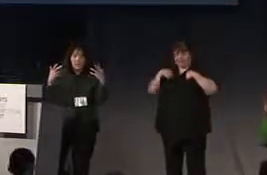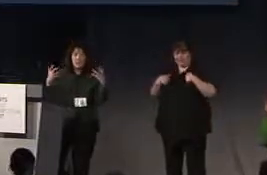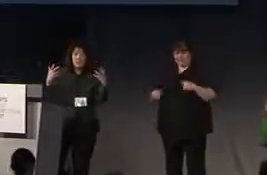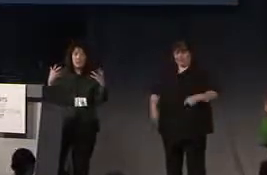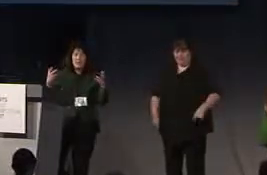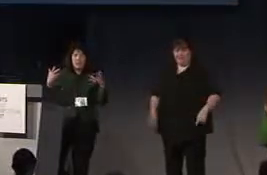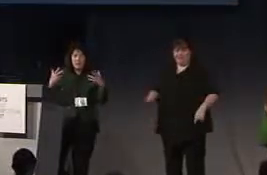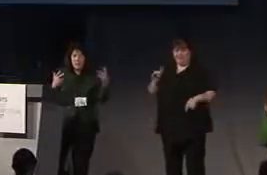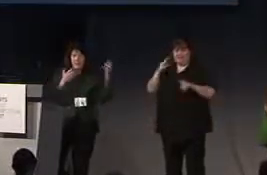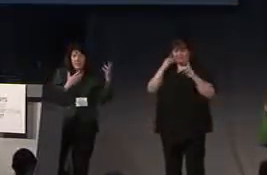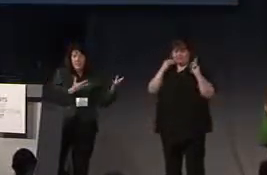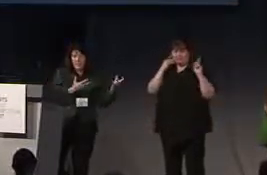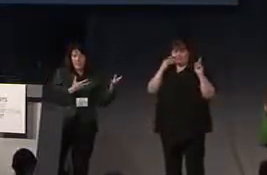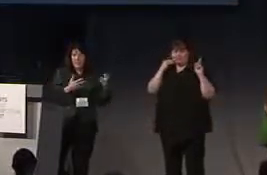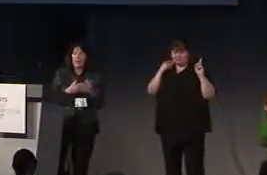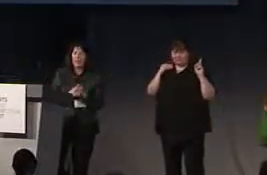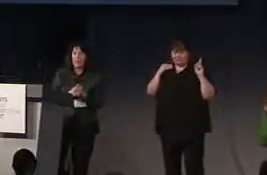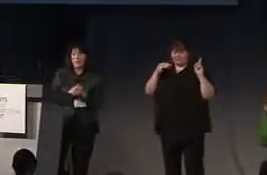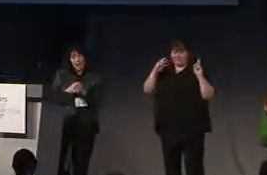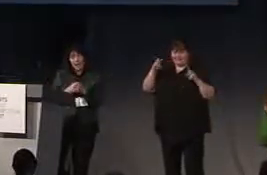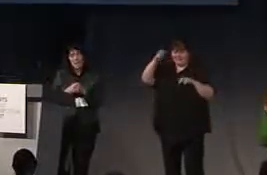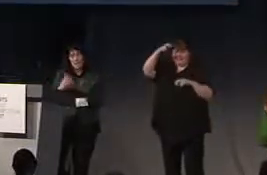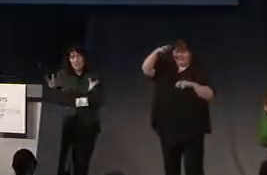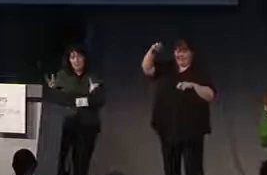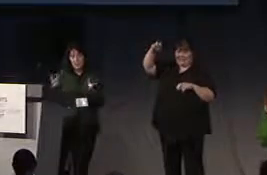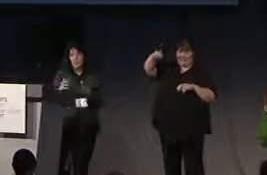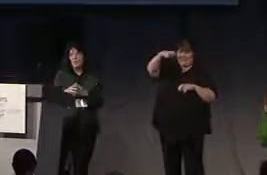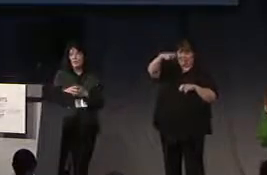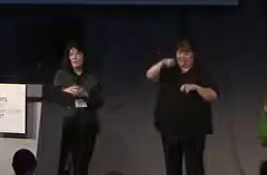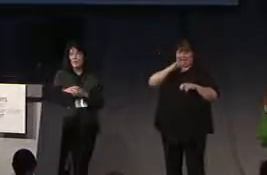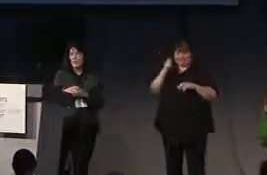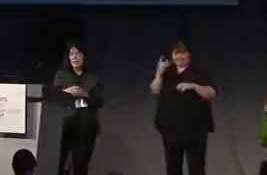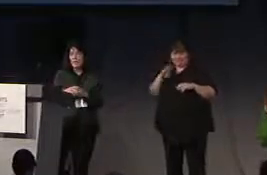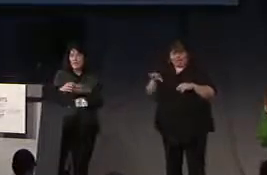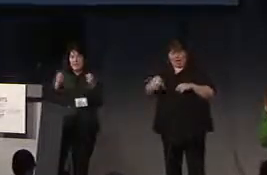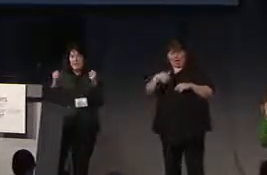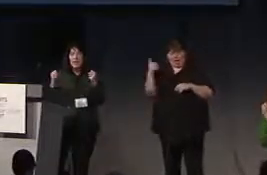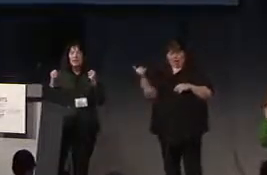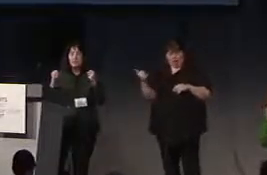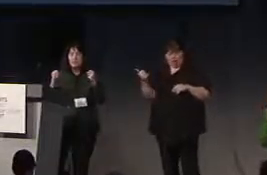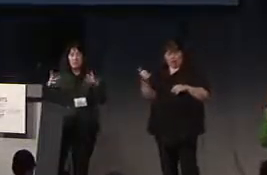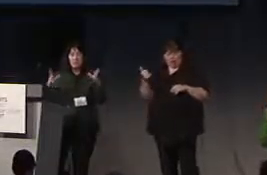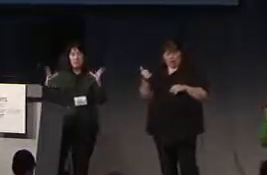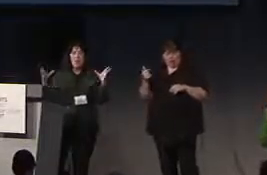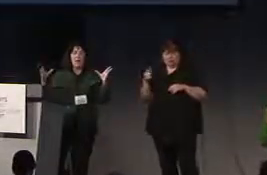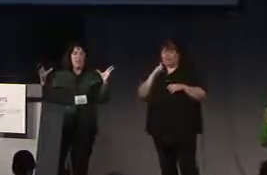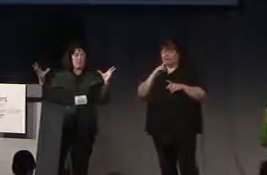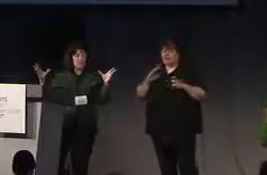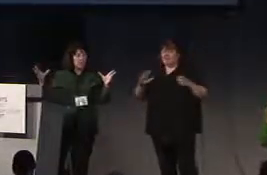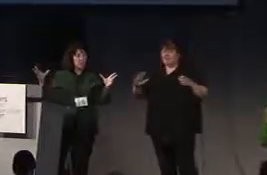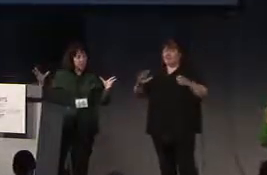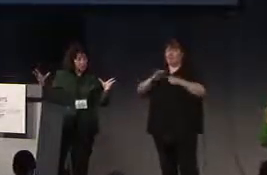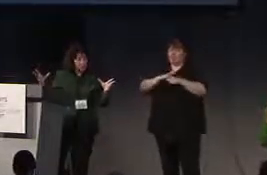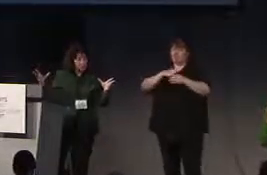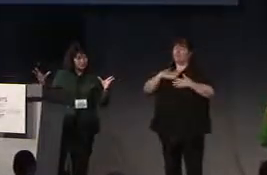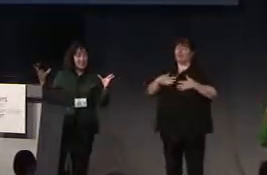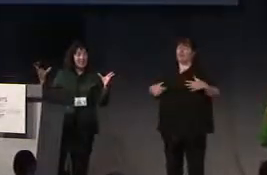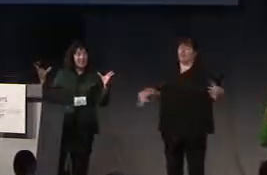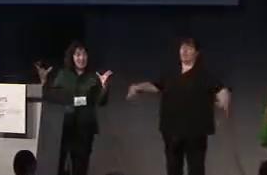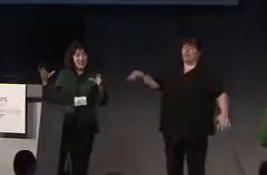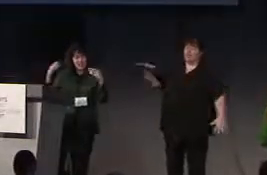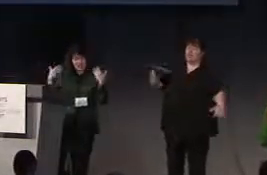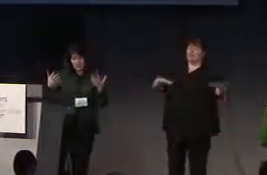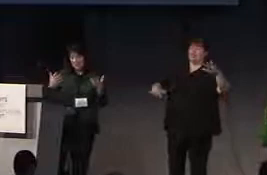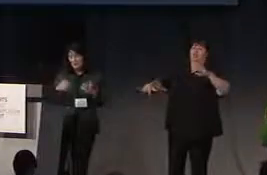this experience of being in this space and several of the others I've been in is this kind of full-body disorientation